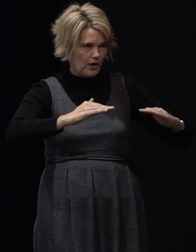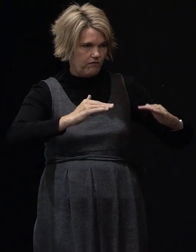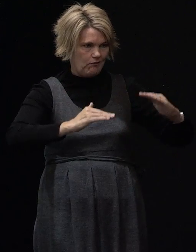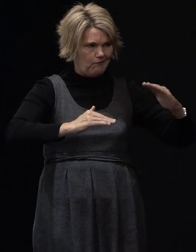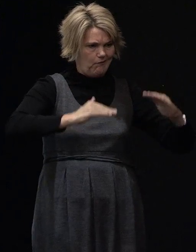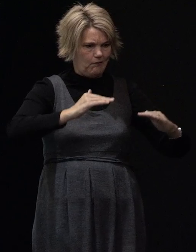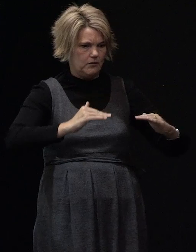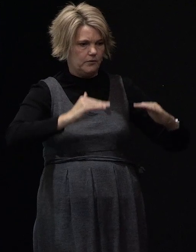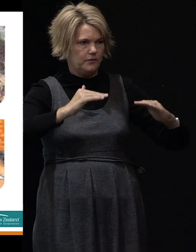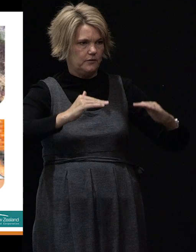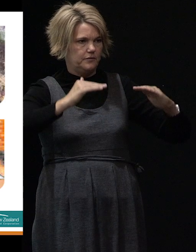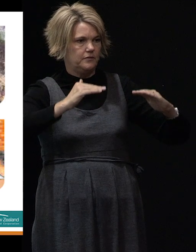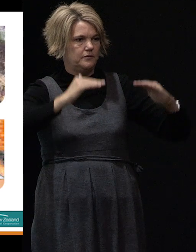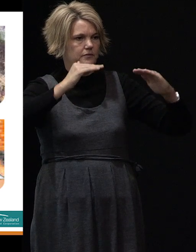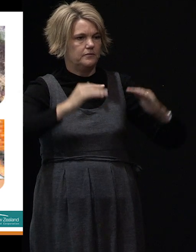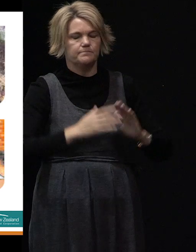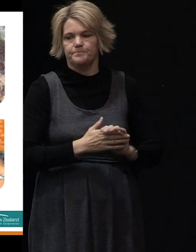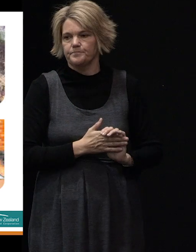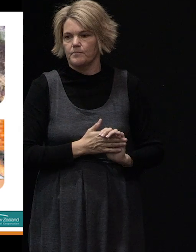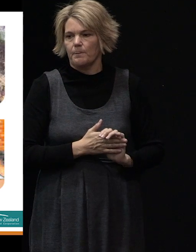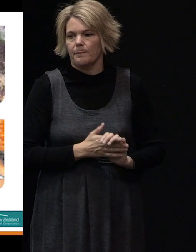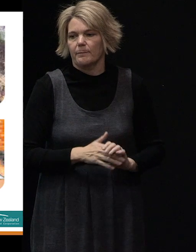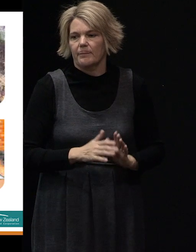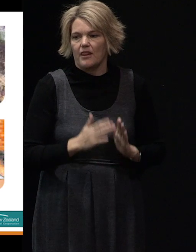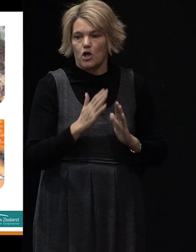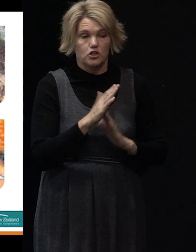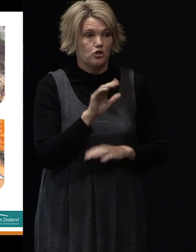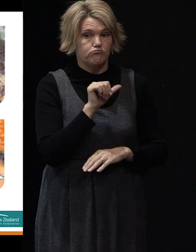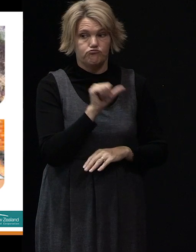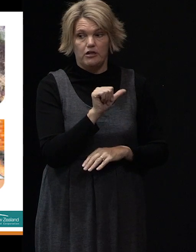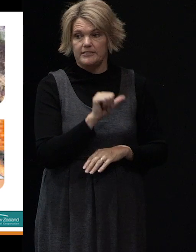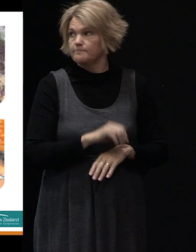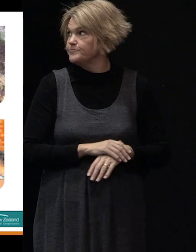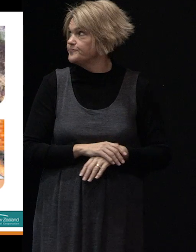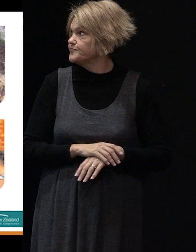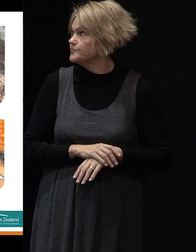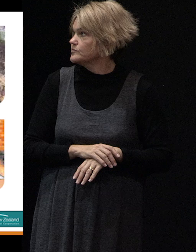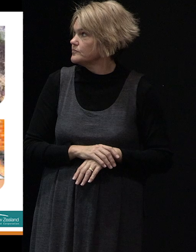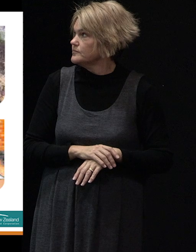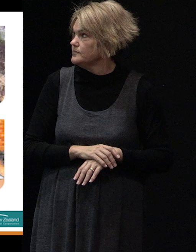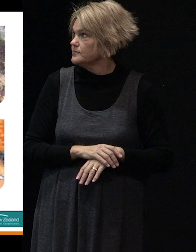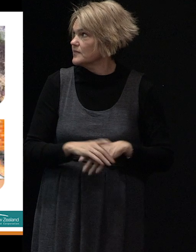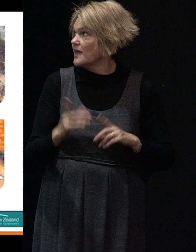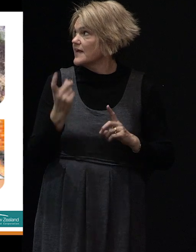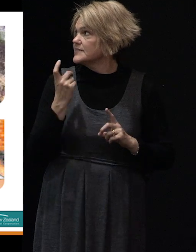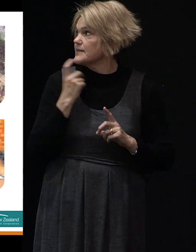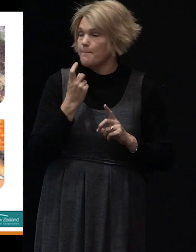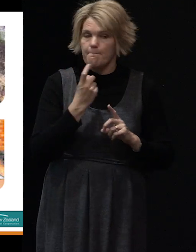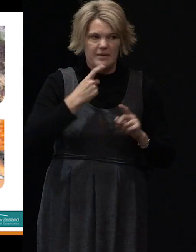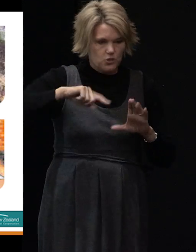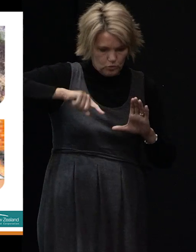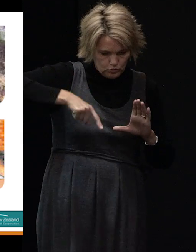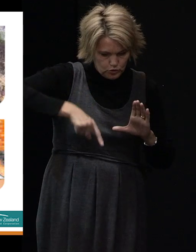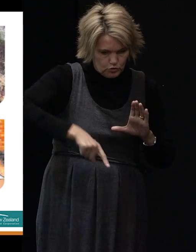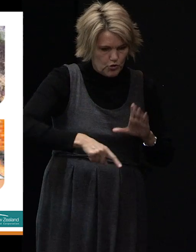The top right method is a metal screw jack that is